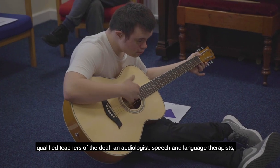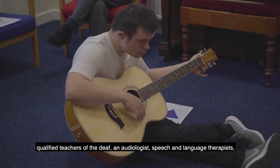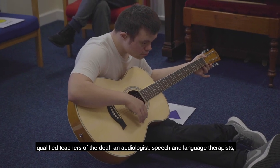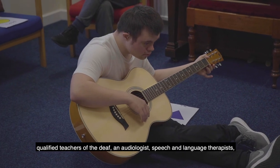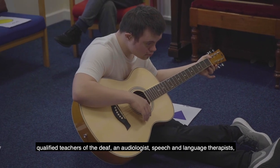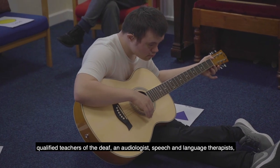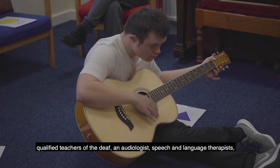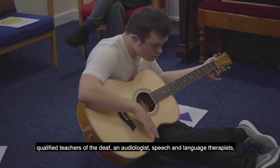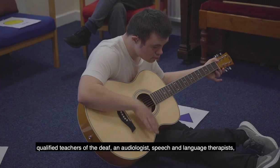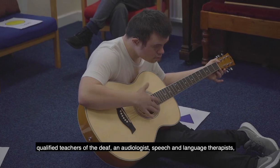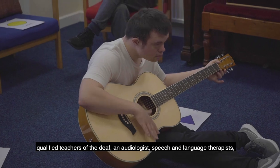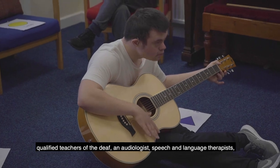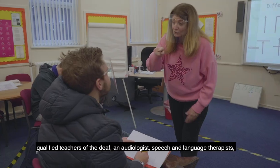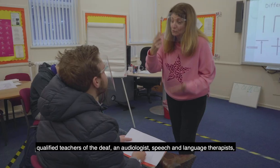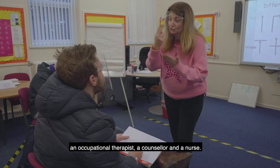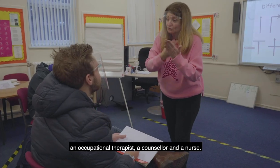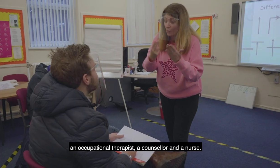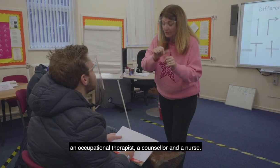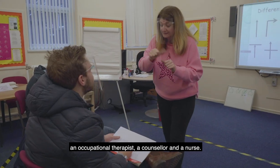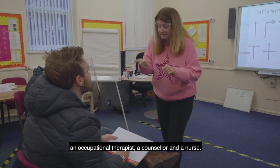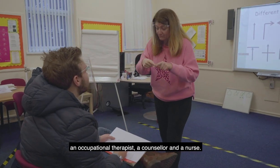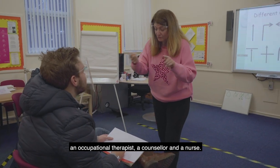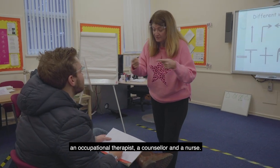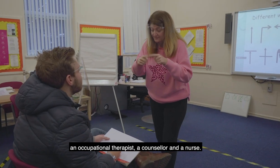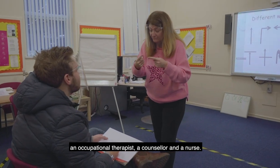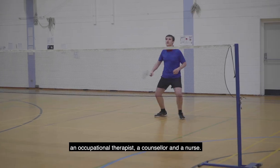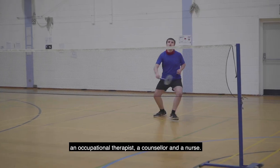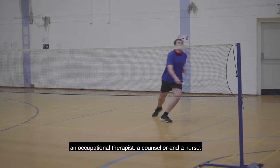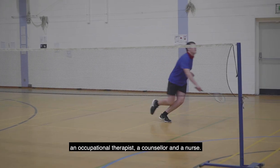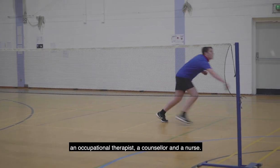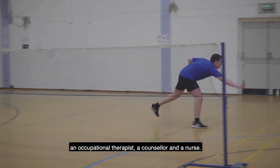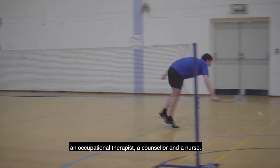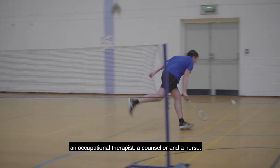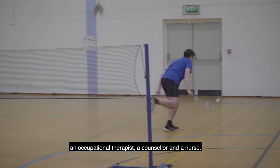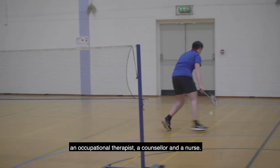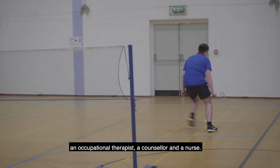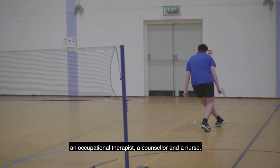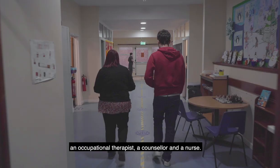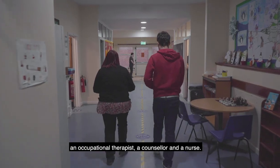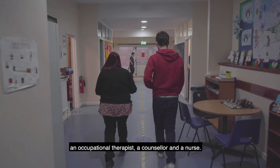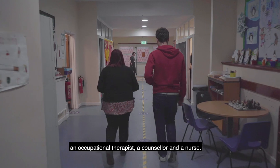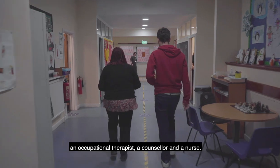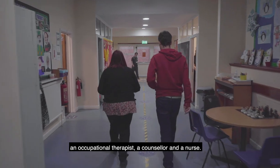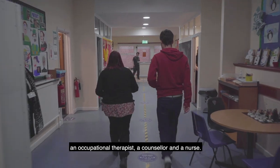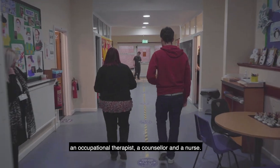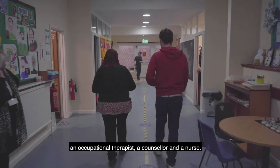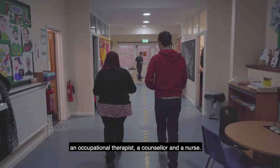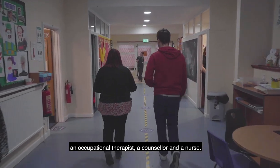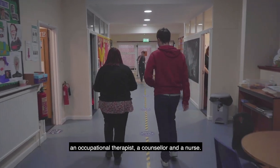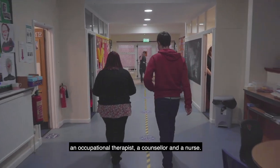speech and language therapists, an occupational therapist, a counsellor and a nurse.